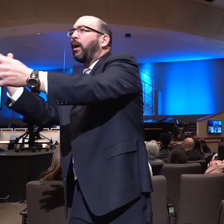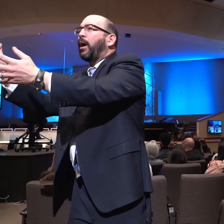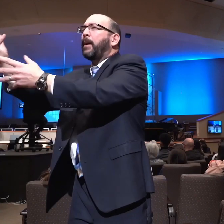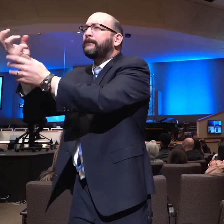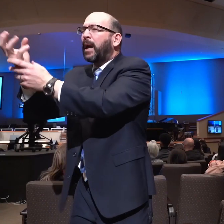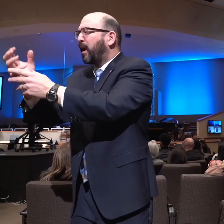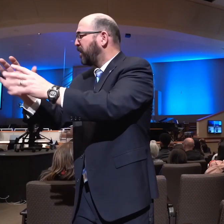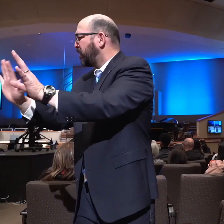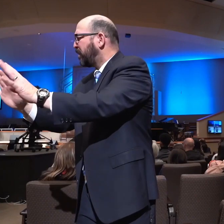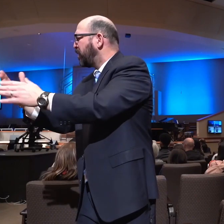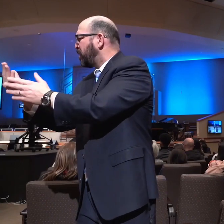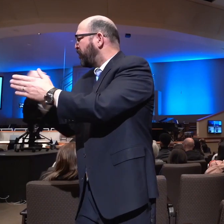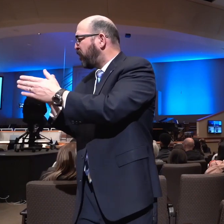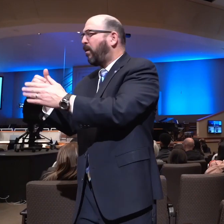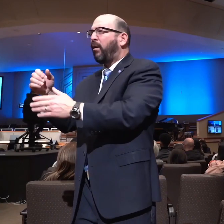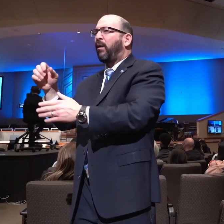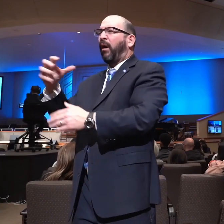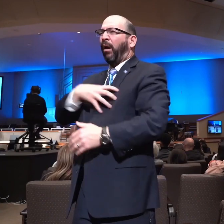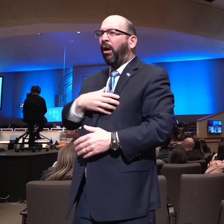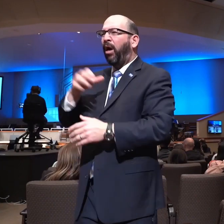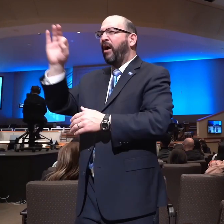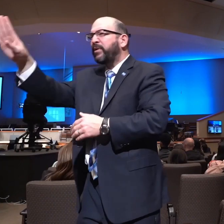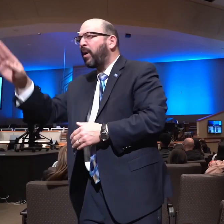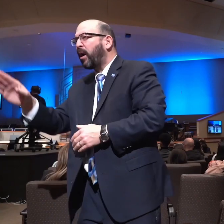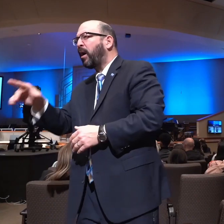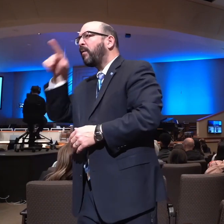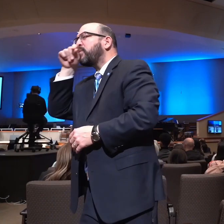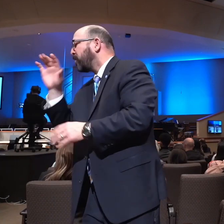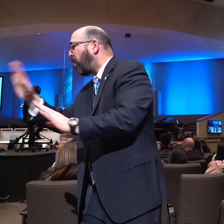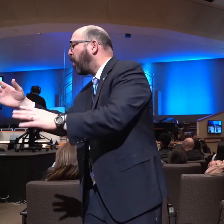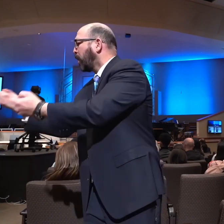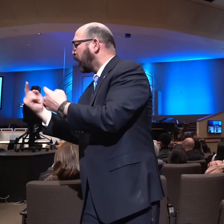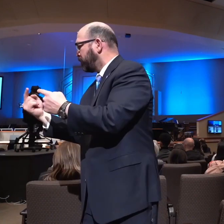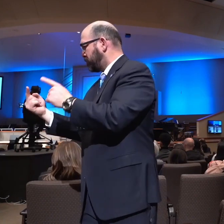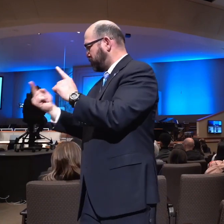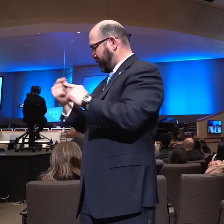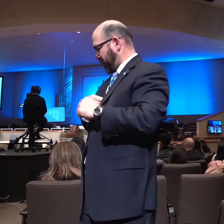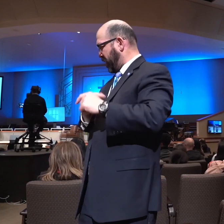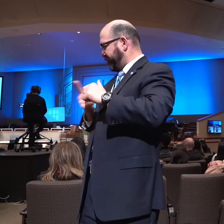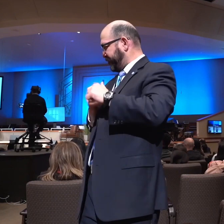before you start getting counsel from your unsaved, come here first. The table's set.